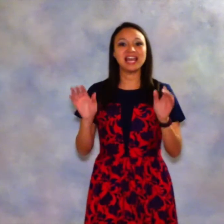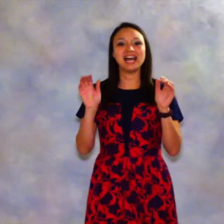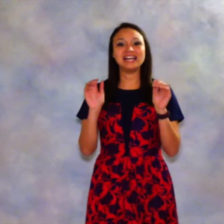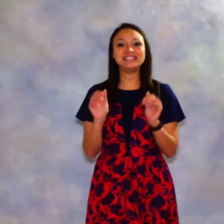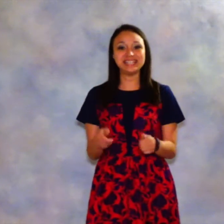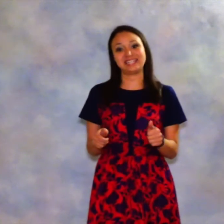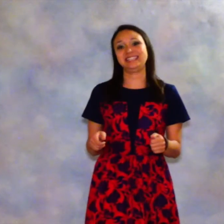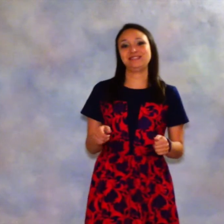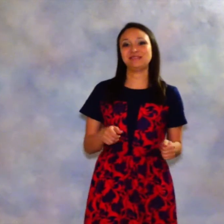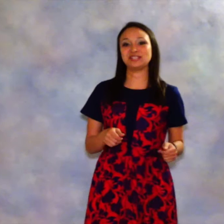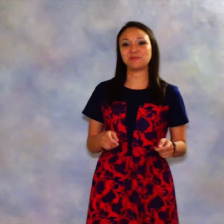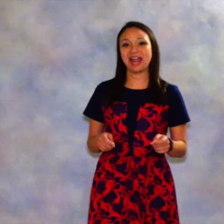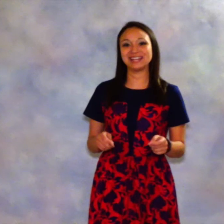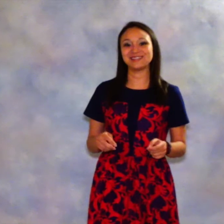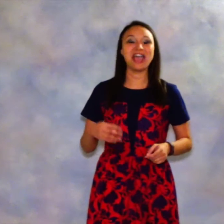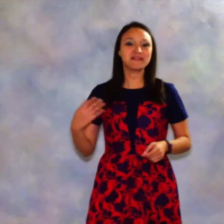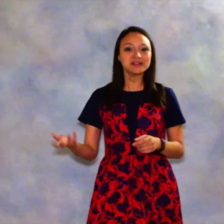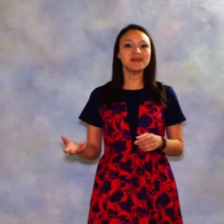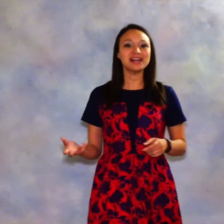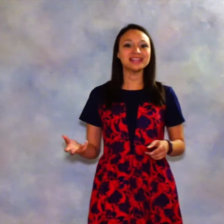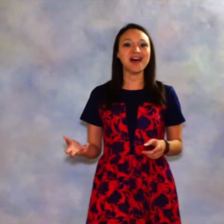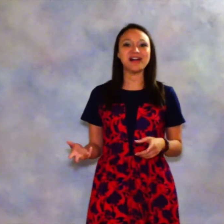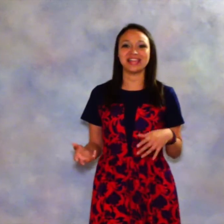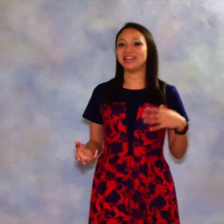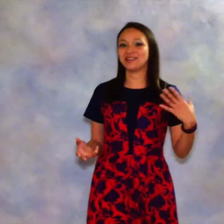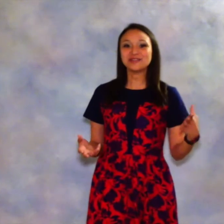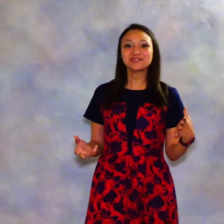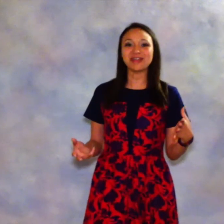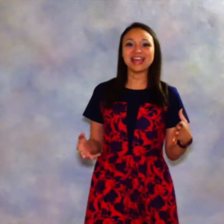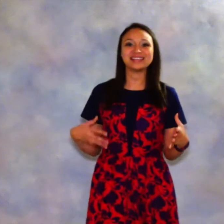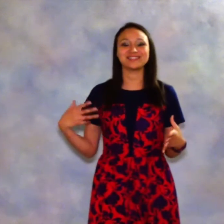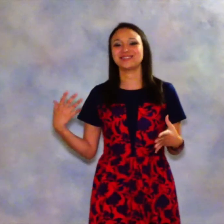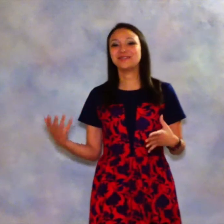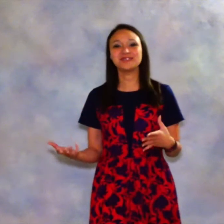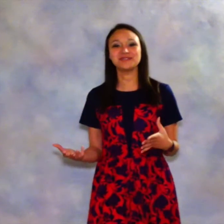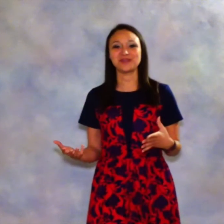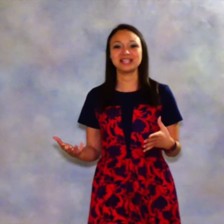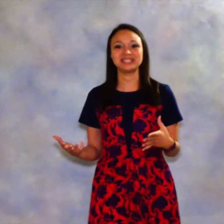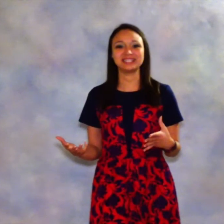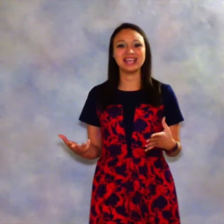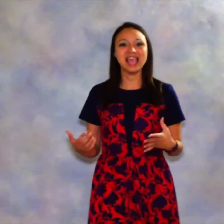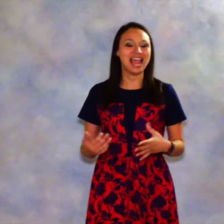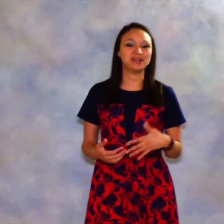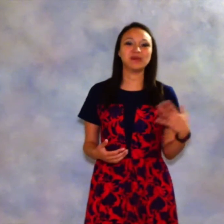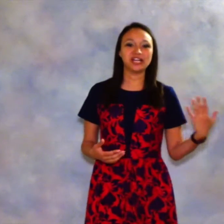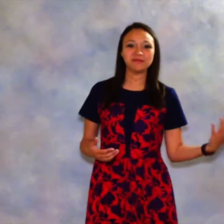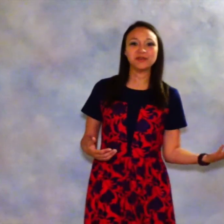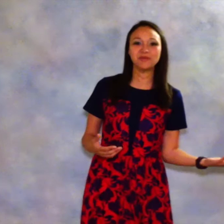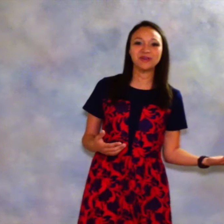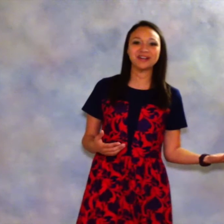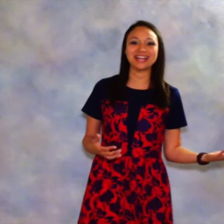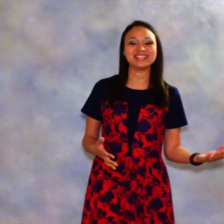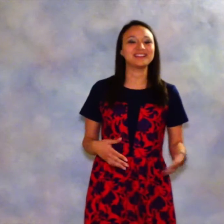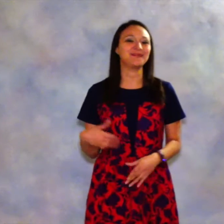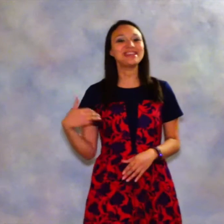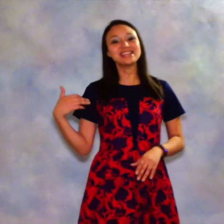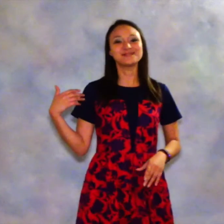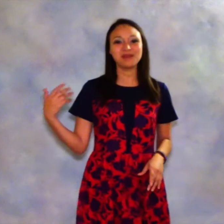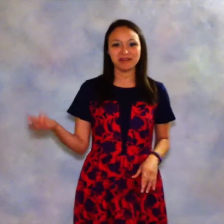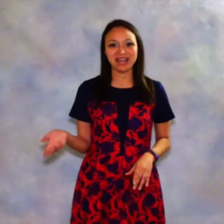addicted to this brand. So every month I'll get a new dress or two new dresses and wear it for work and then on the weekends wear it